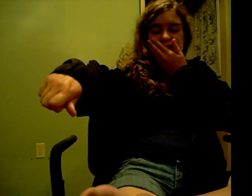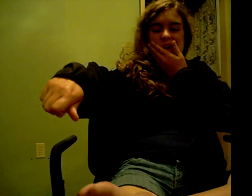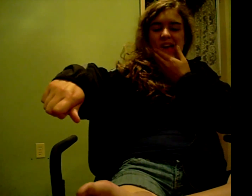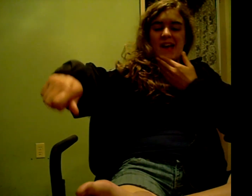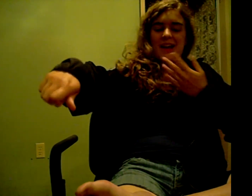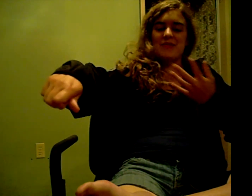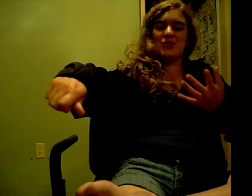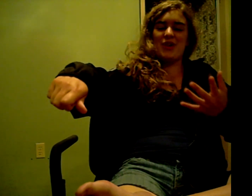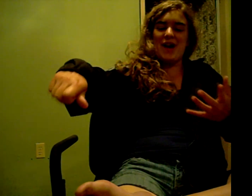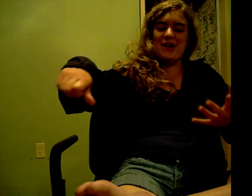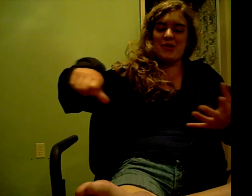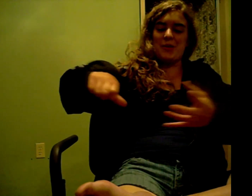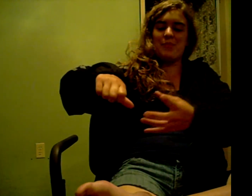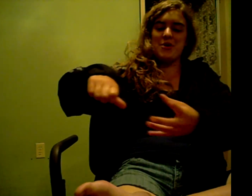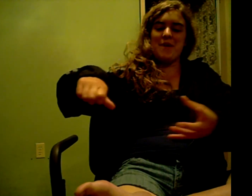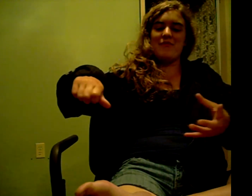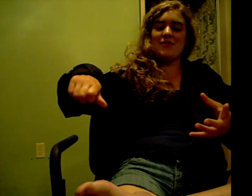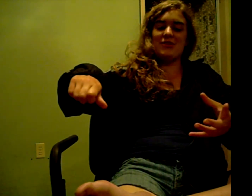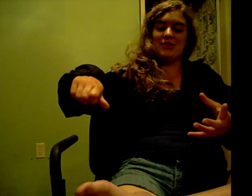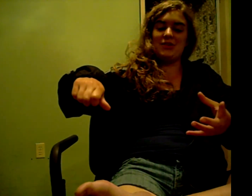And I was trying not to like burn my fingers too.